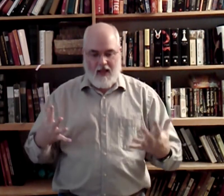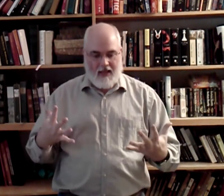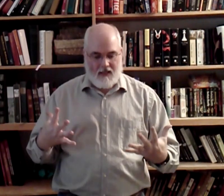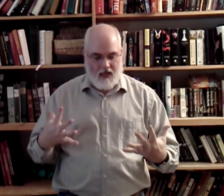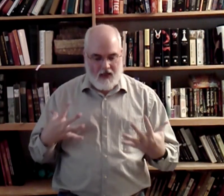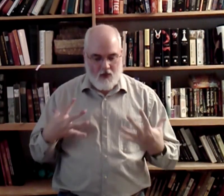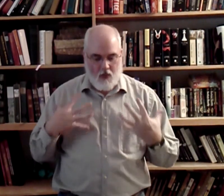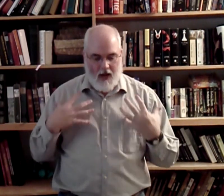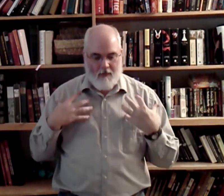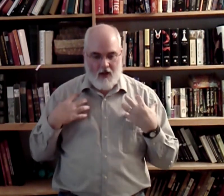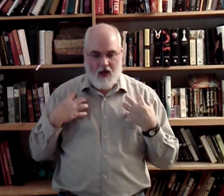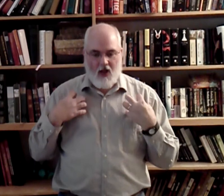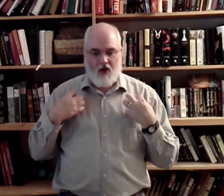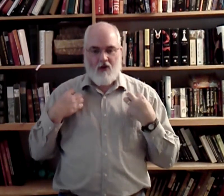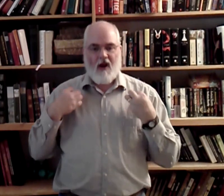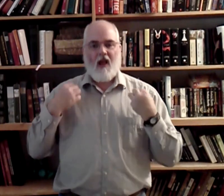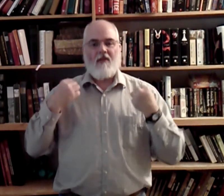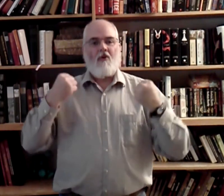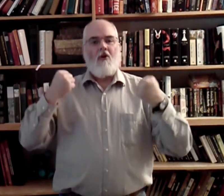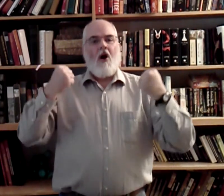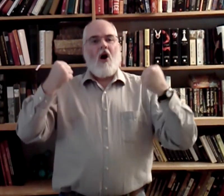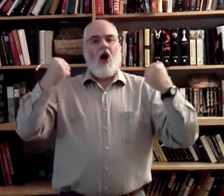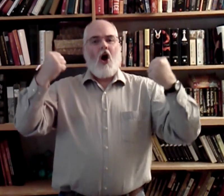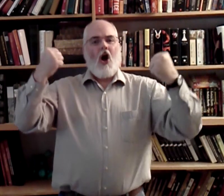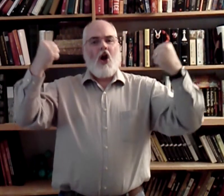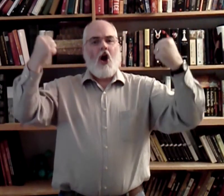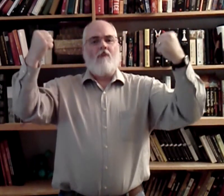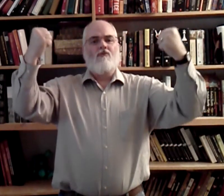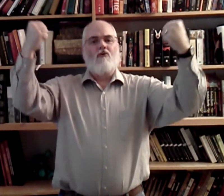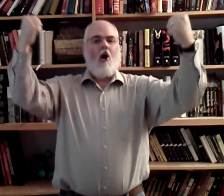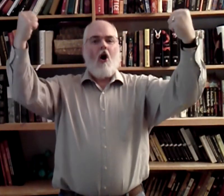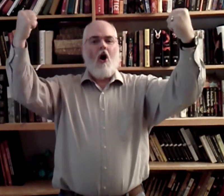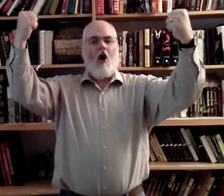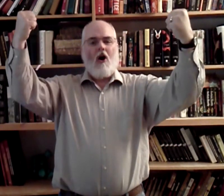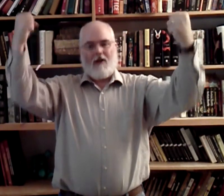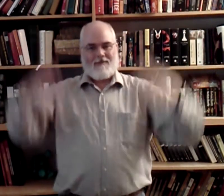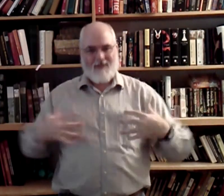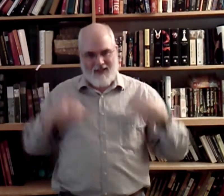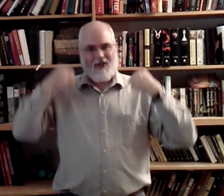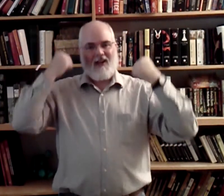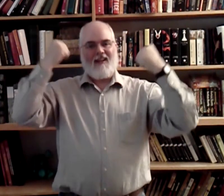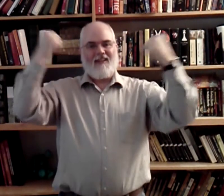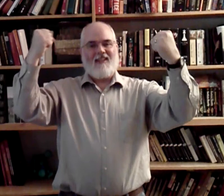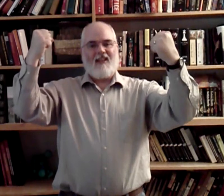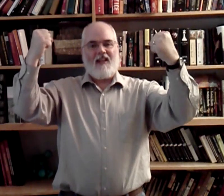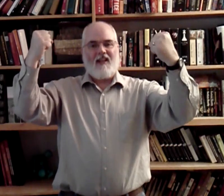It's kind of like grabbing your health and going, I am strong. Alright? Healing.